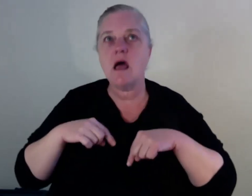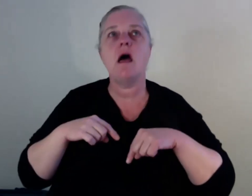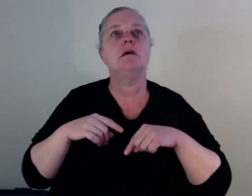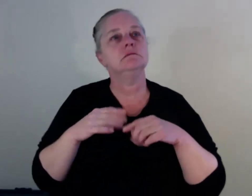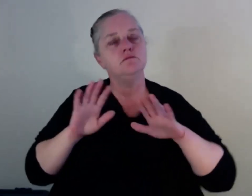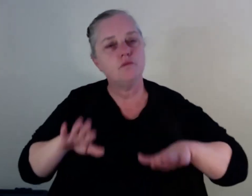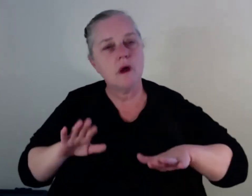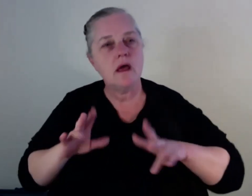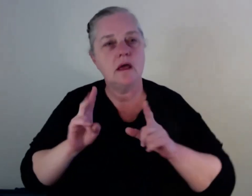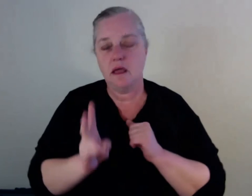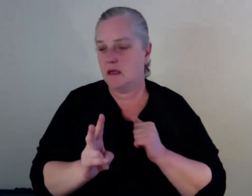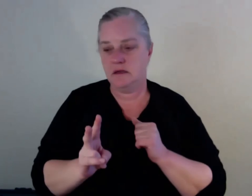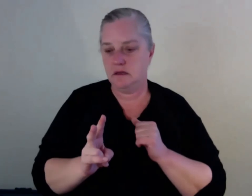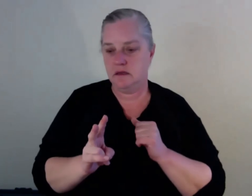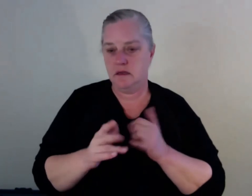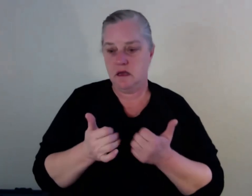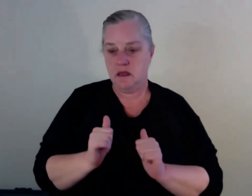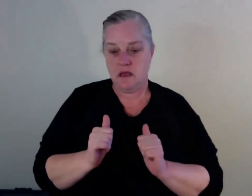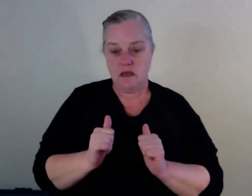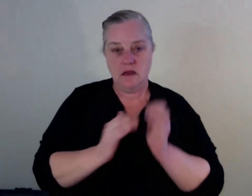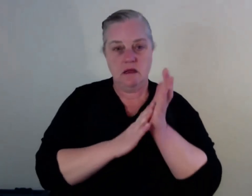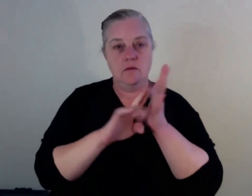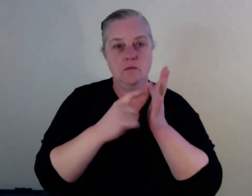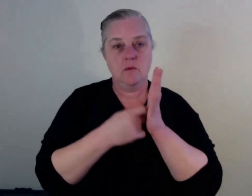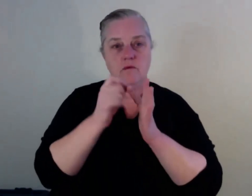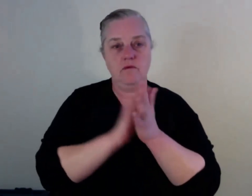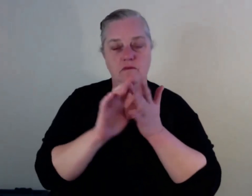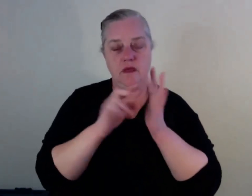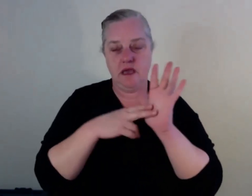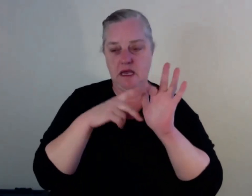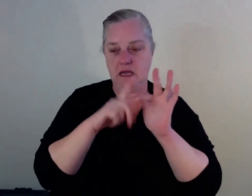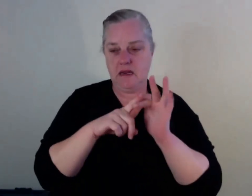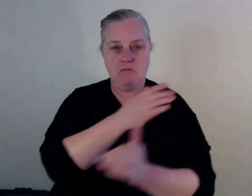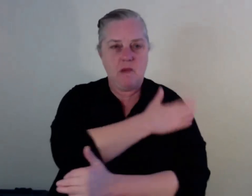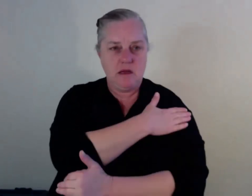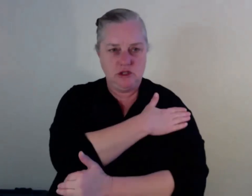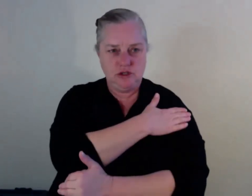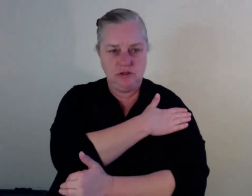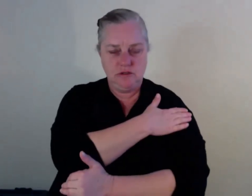they went and got a patch and killed himself. 26-year-old, 21-year-old, 25-year-old. Since I got out, I've got out.